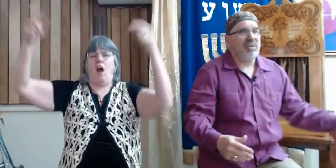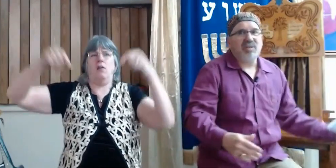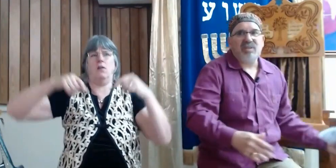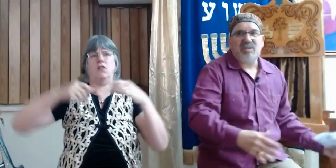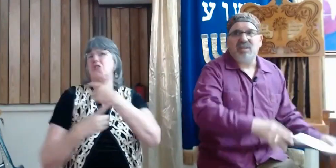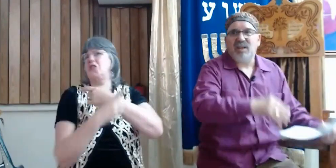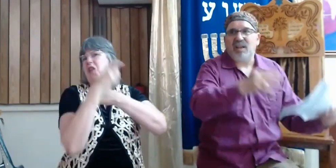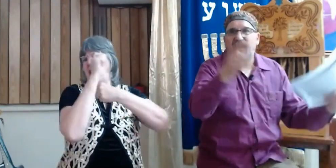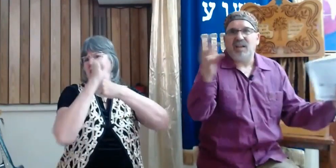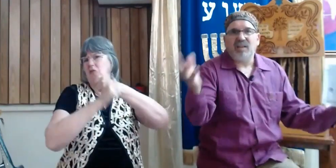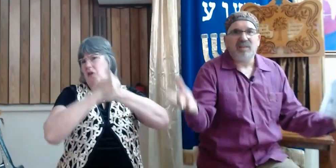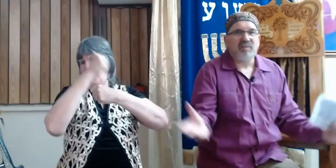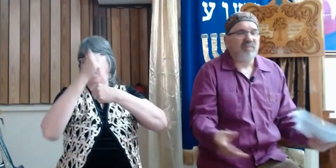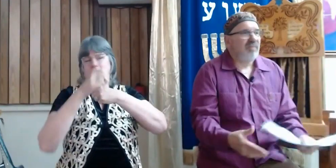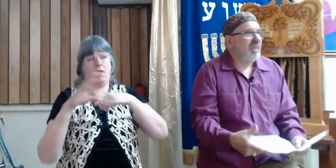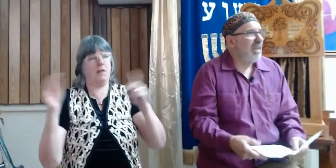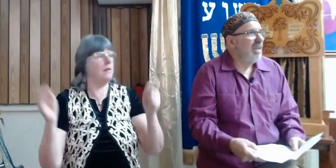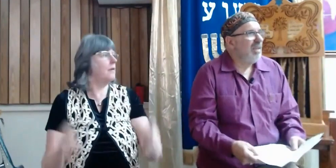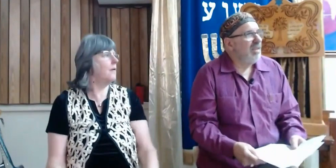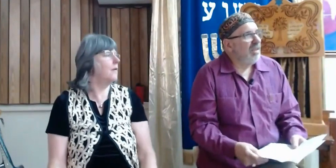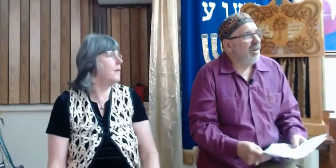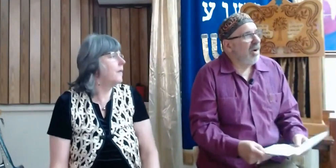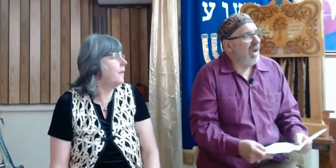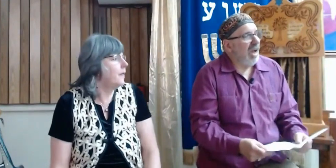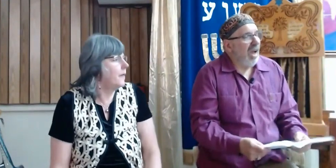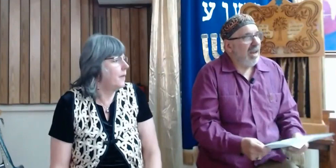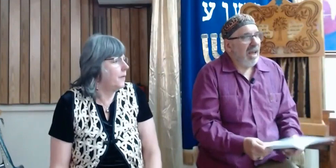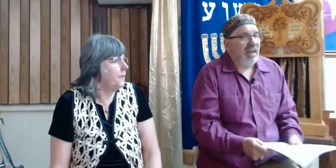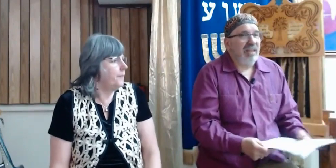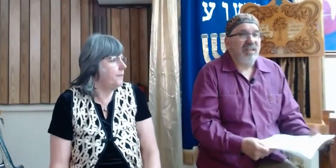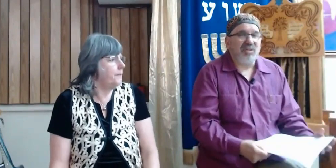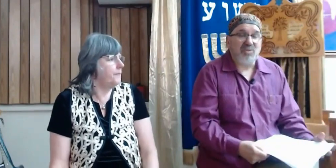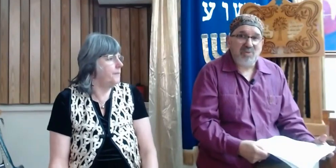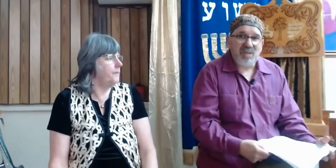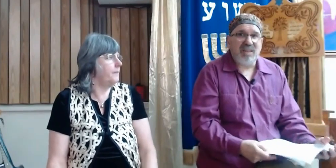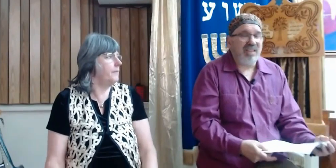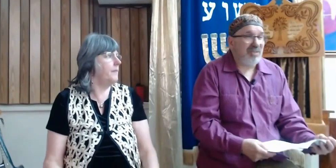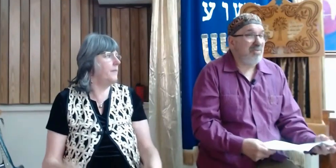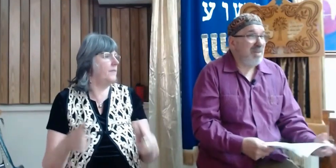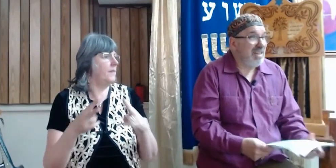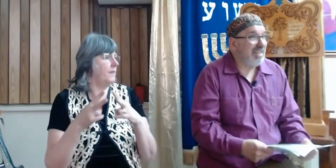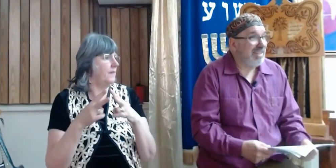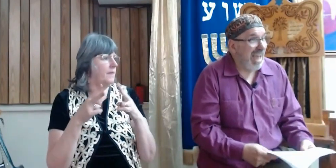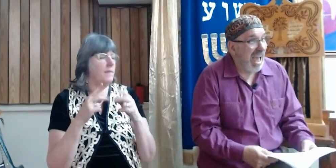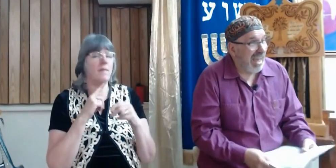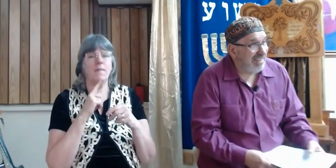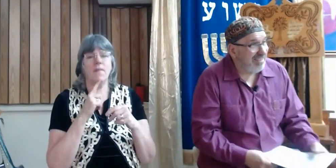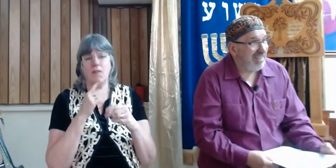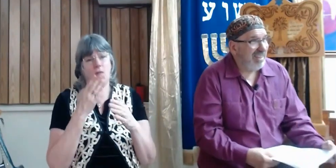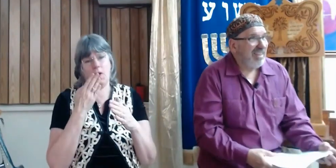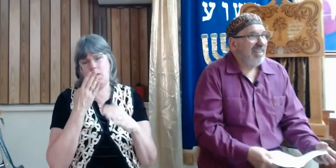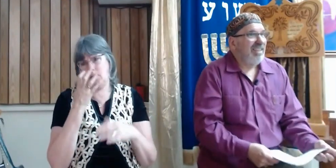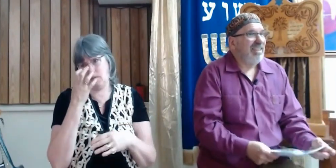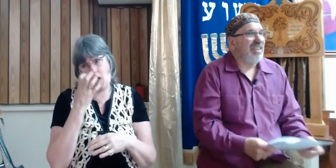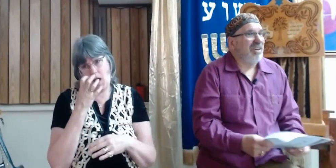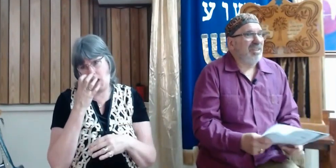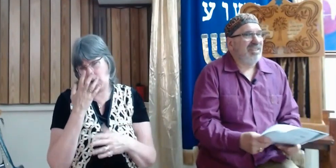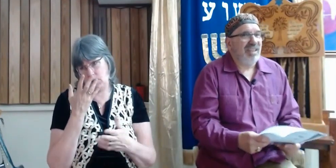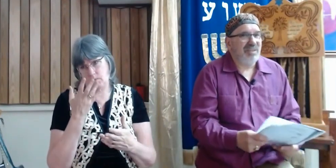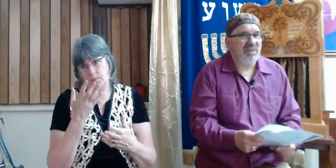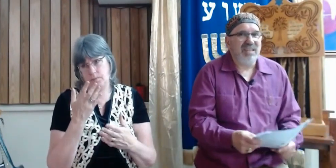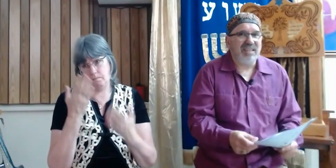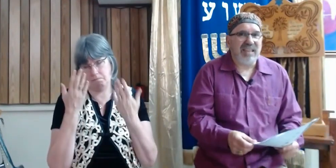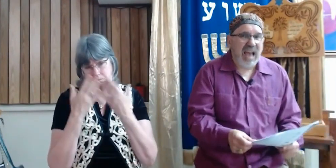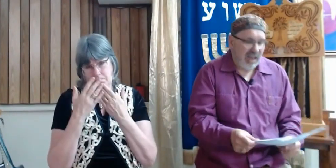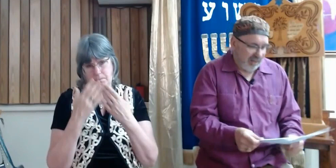dangerous, you've got to, you know, and it's really, it's really sad, you know,